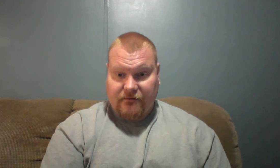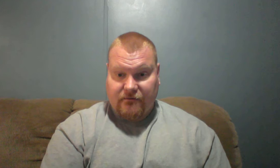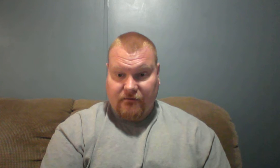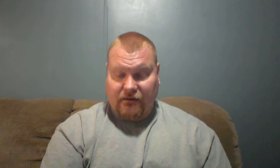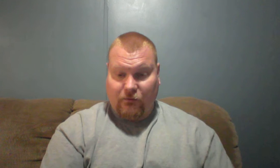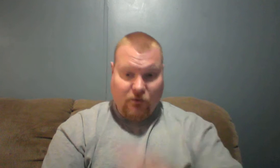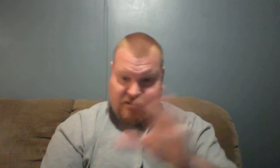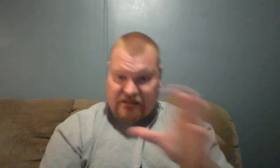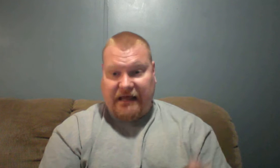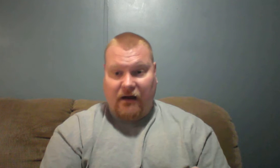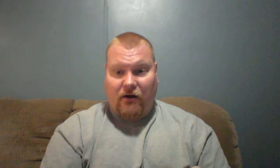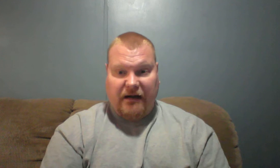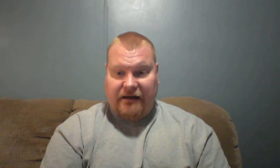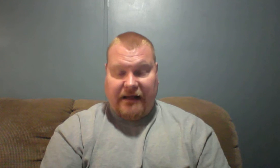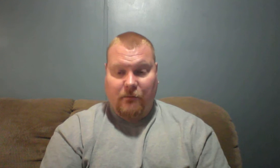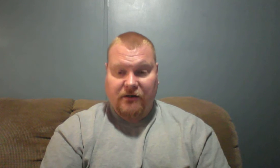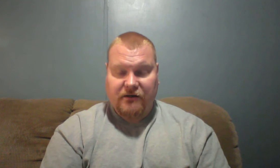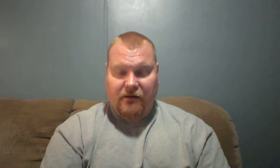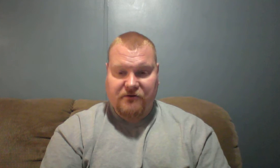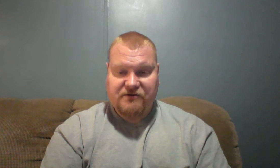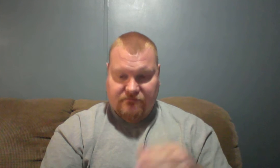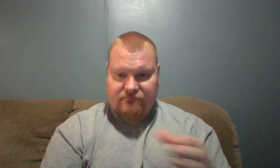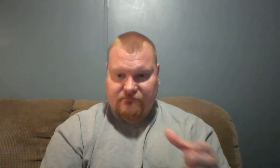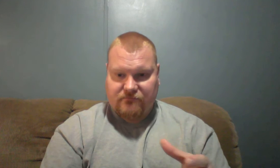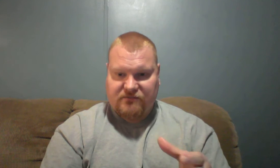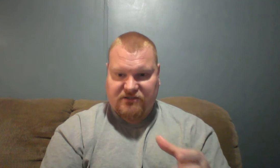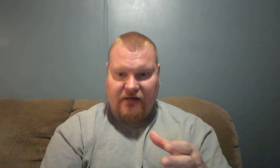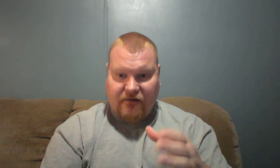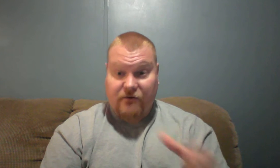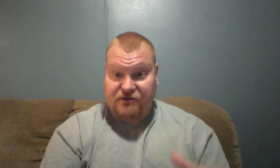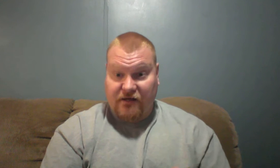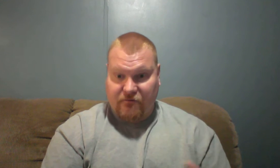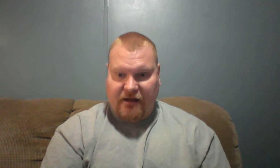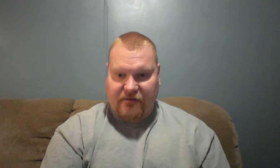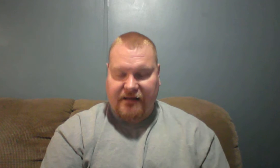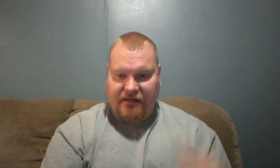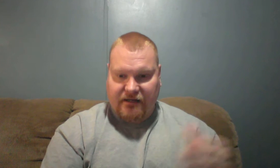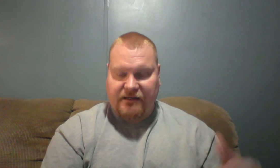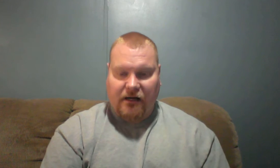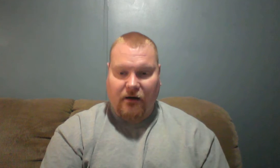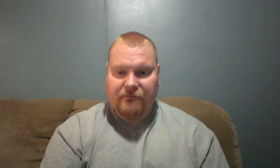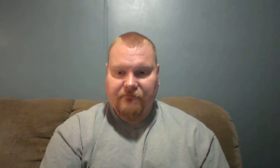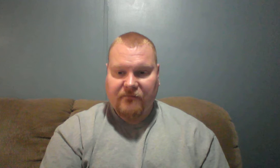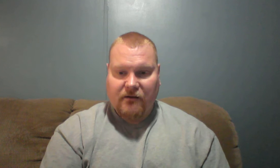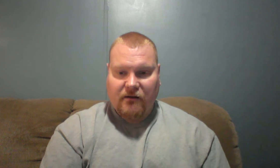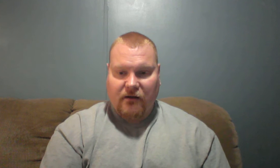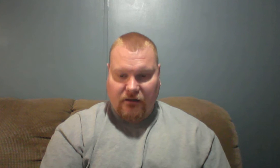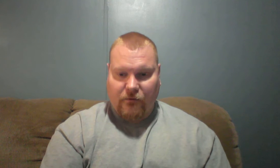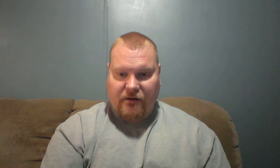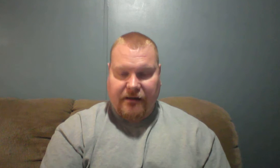I won't go into that all right now, but there's other stuff about that that could be tolerant along with that.